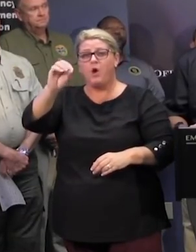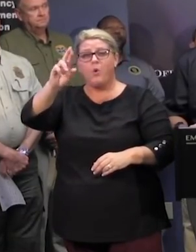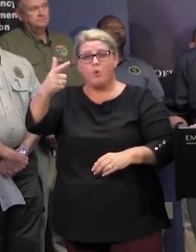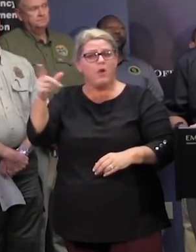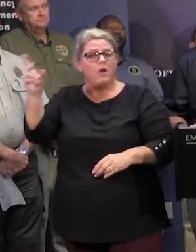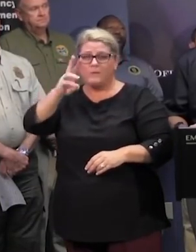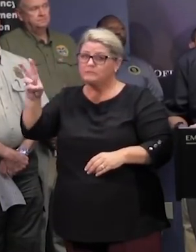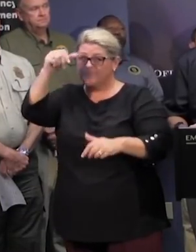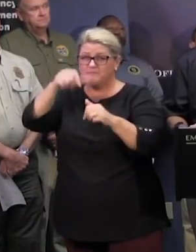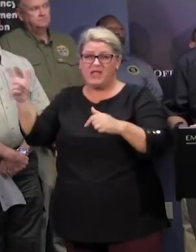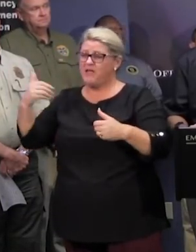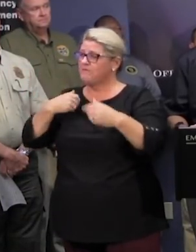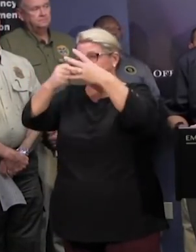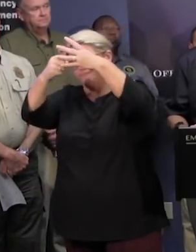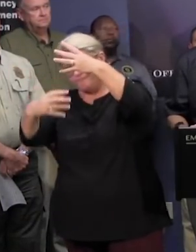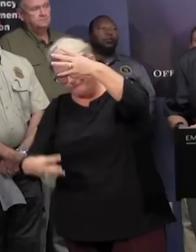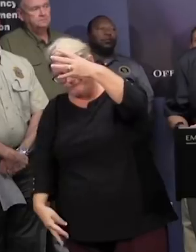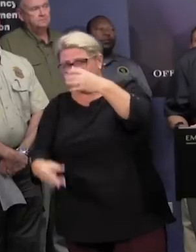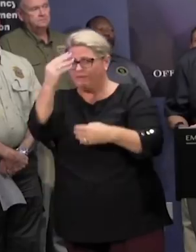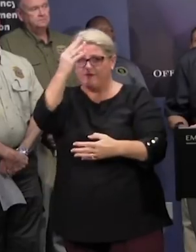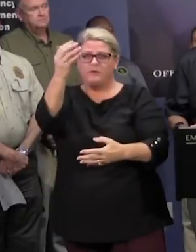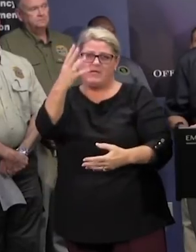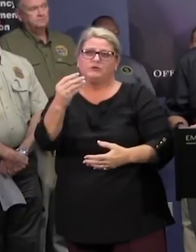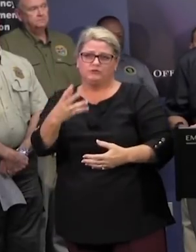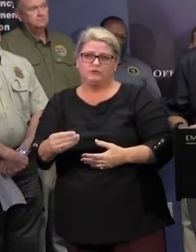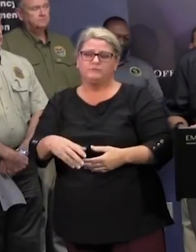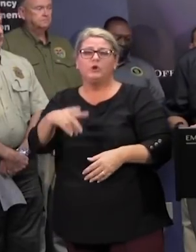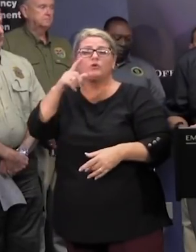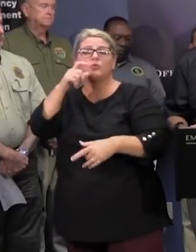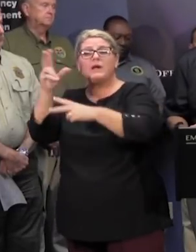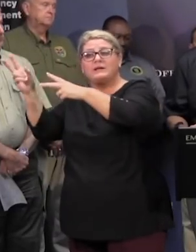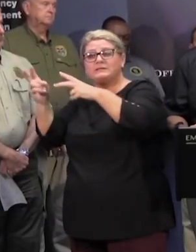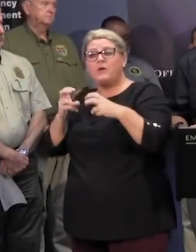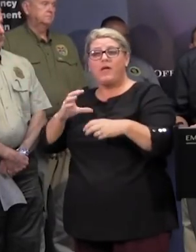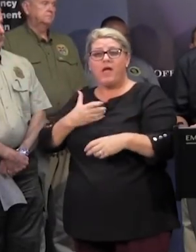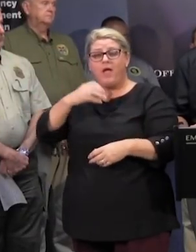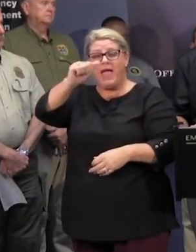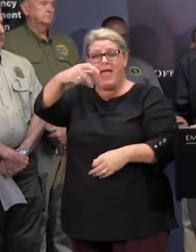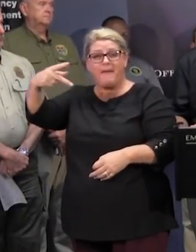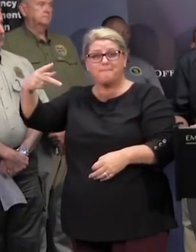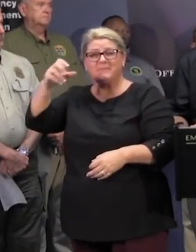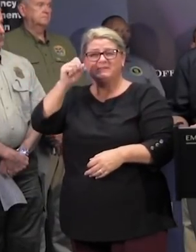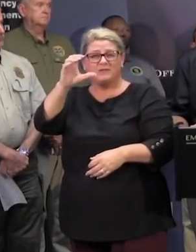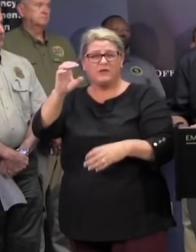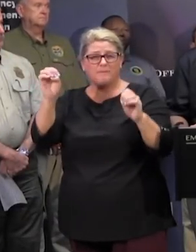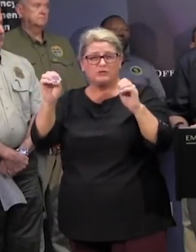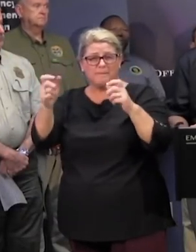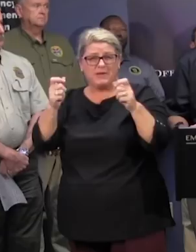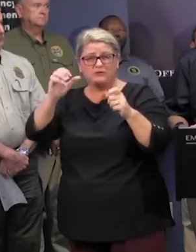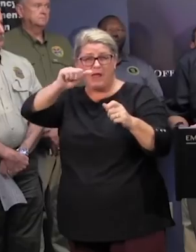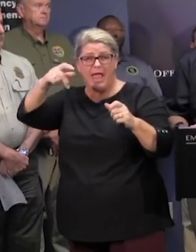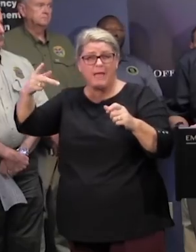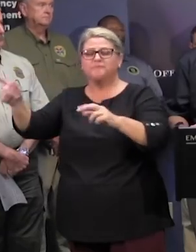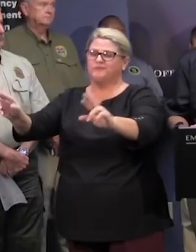all kinds of good links to keep you connected and then for those of you that have downloaded our our app the south carolina mercy manager app is also